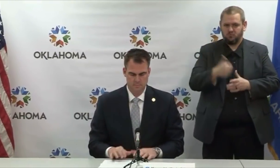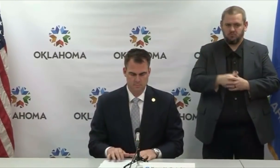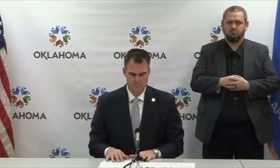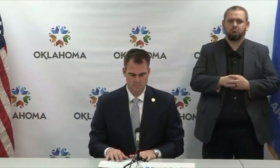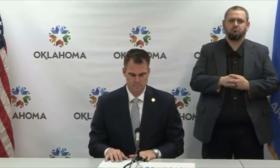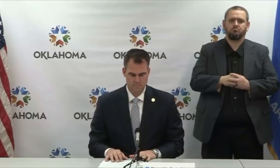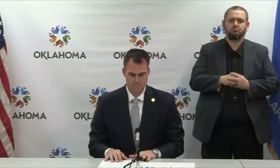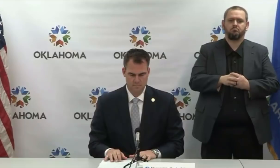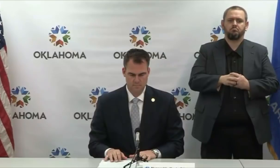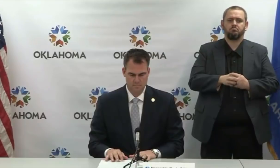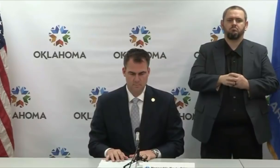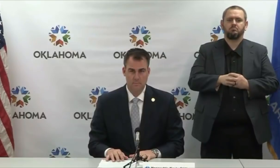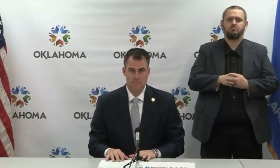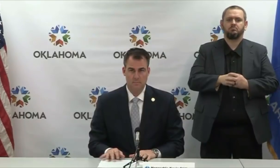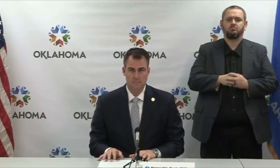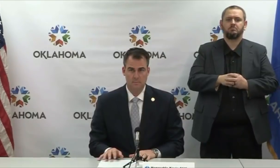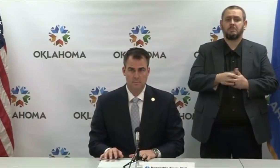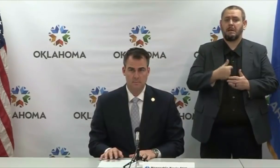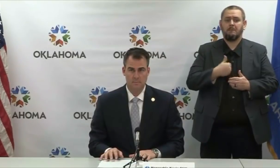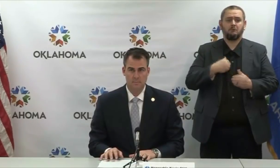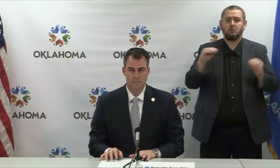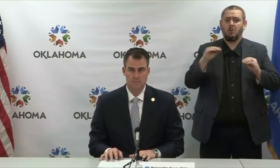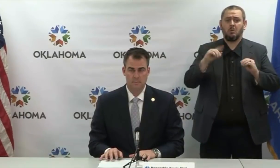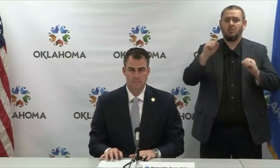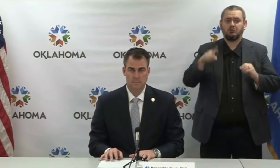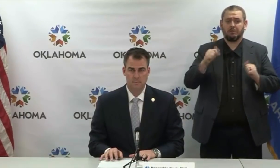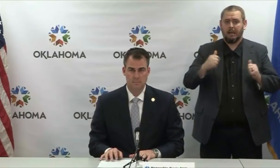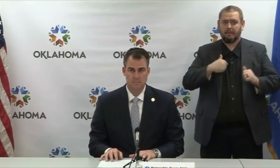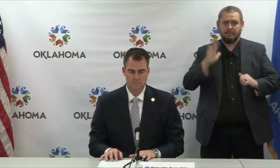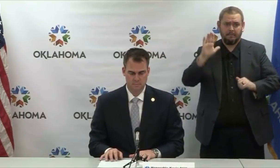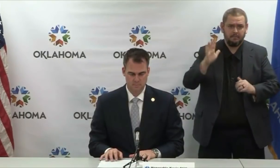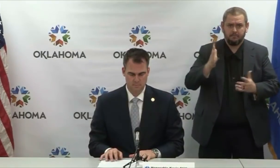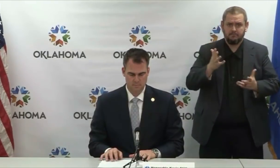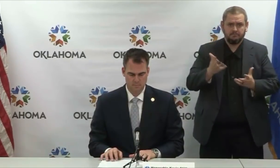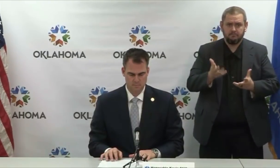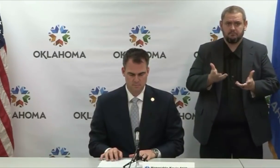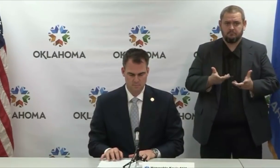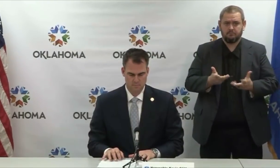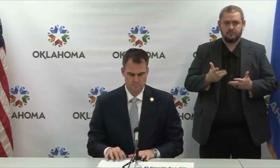at this time. Did I raise my hand? Sorry. Awesome. Sean Murphy.